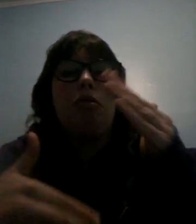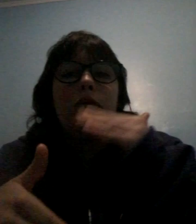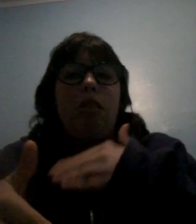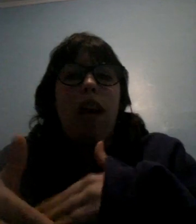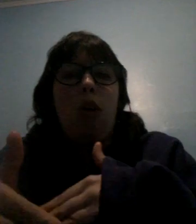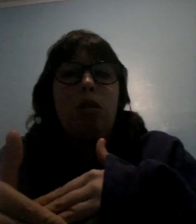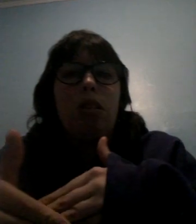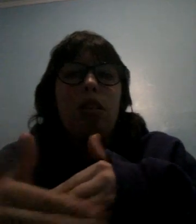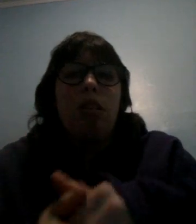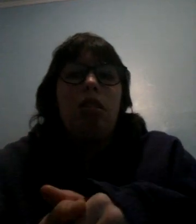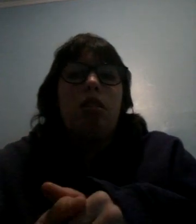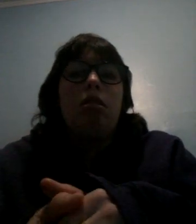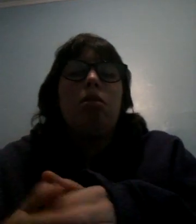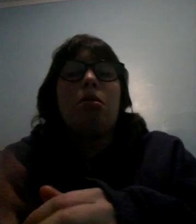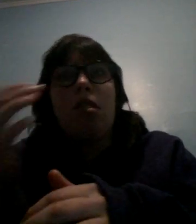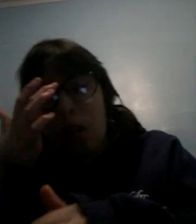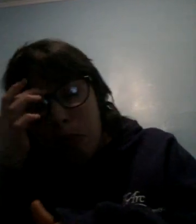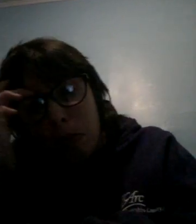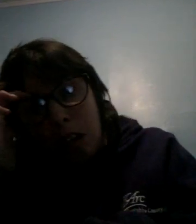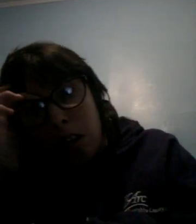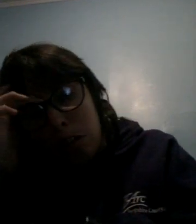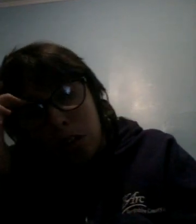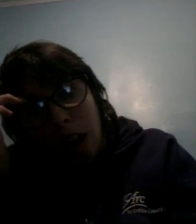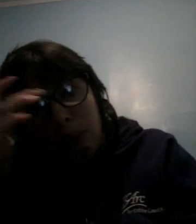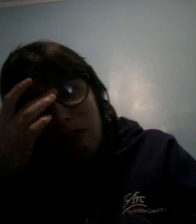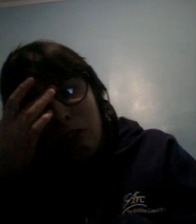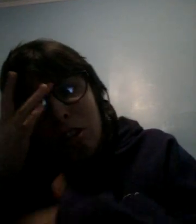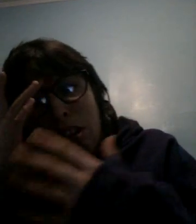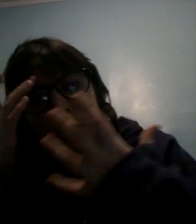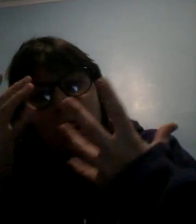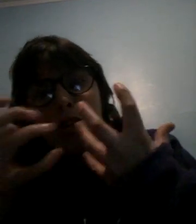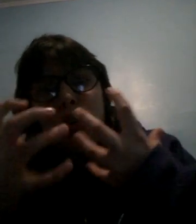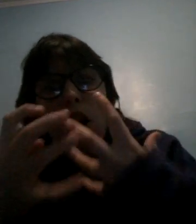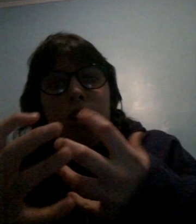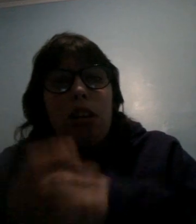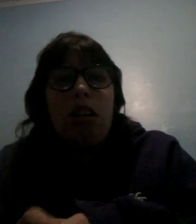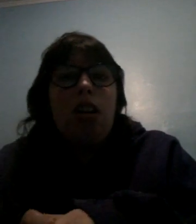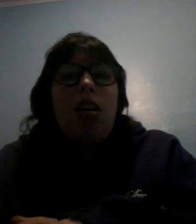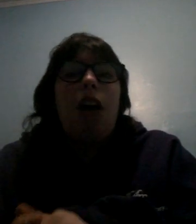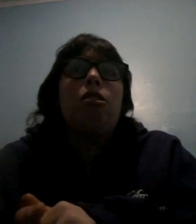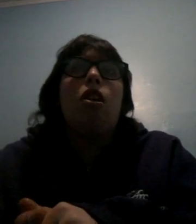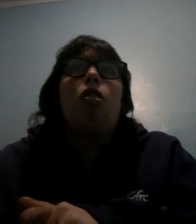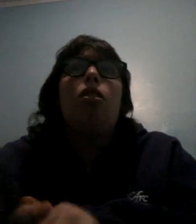down down see what's saying it's just feels like I'm trying too hard on this channel